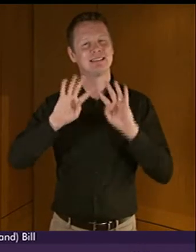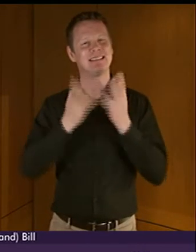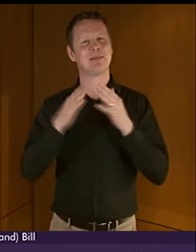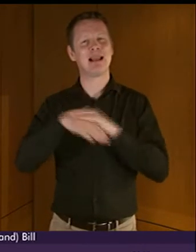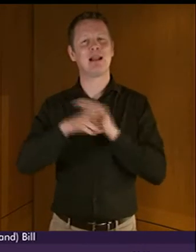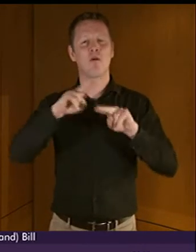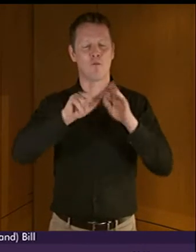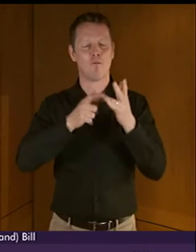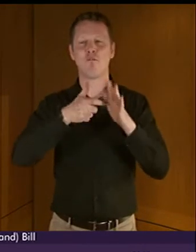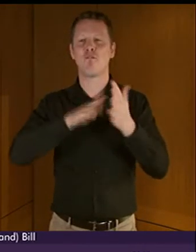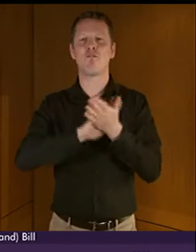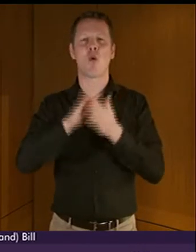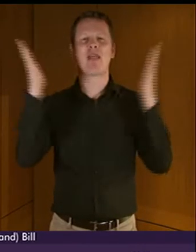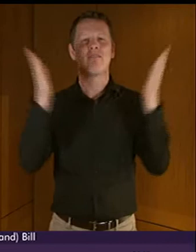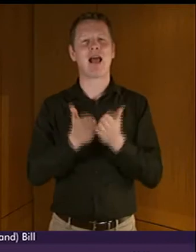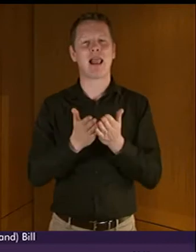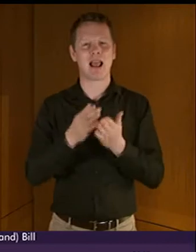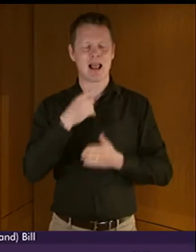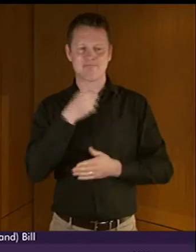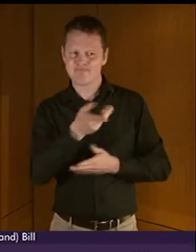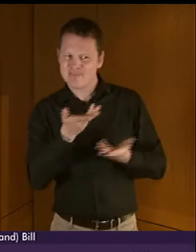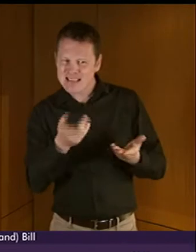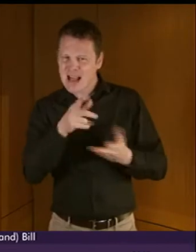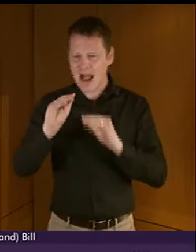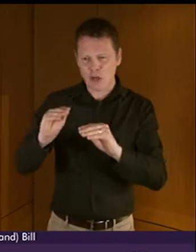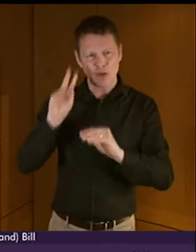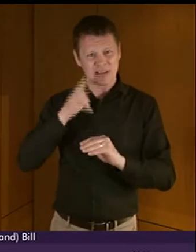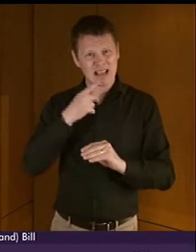some of the challenges around the provision of education for deaf pupils.